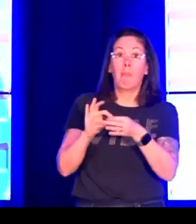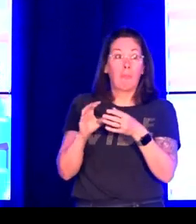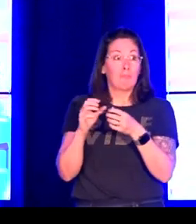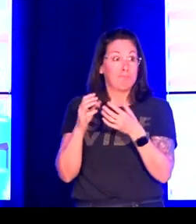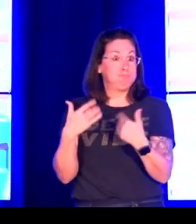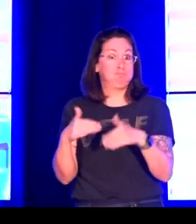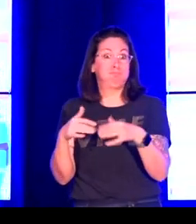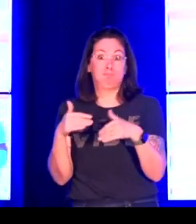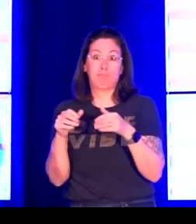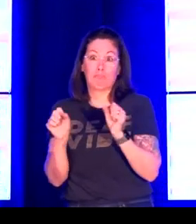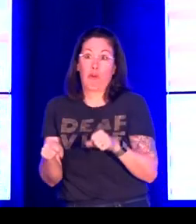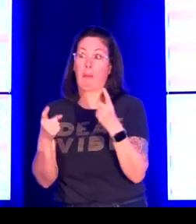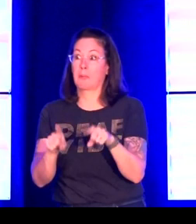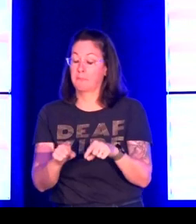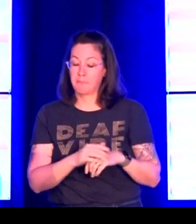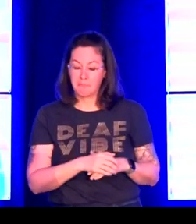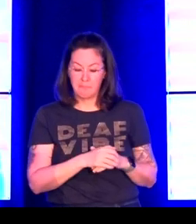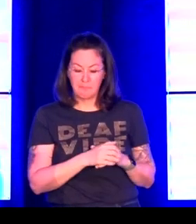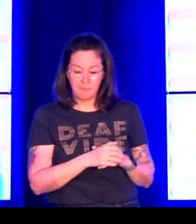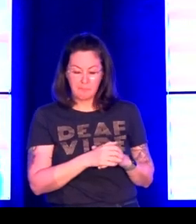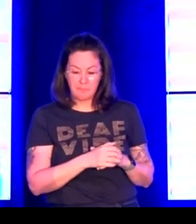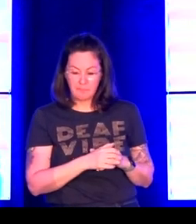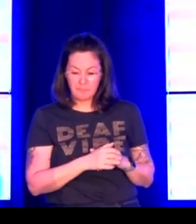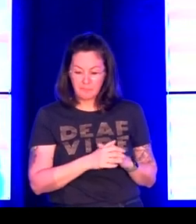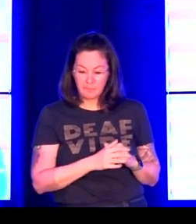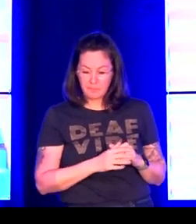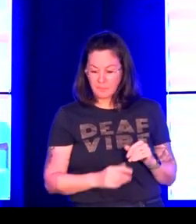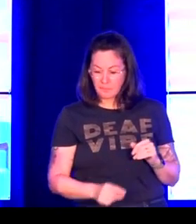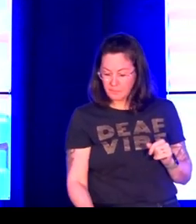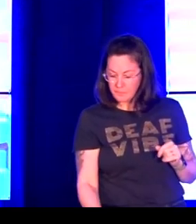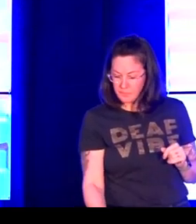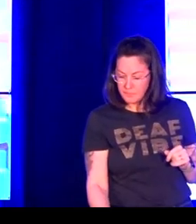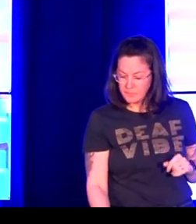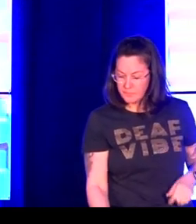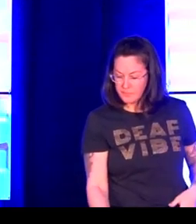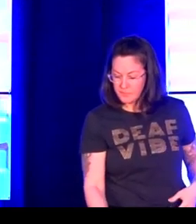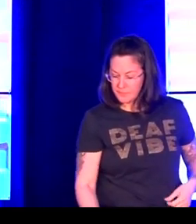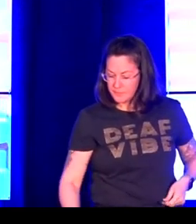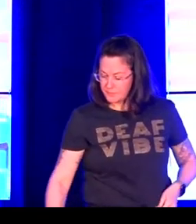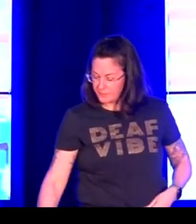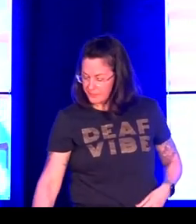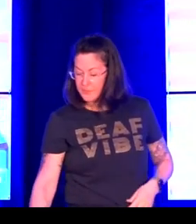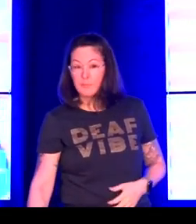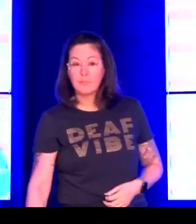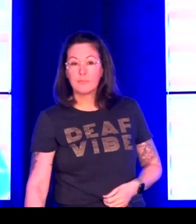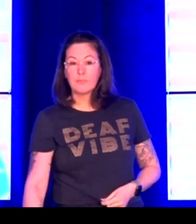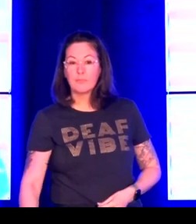by hearing researchers, but that when it is a deaf-led research, there can be a deeper bond.